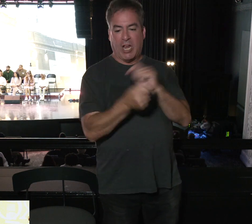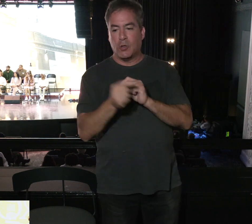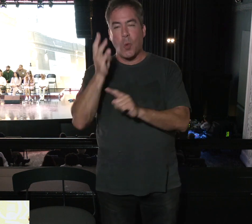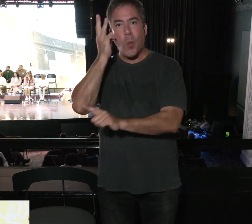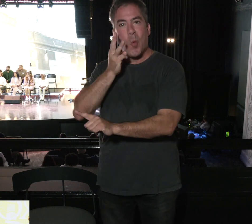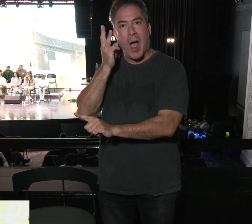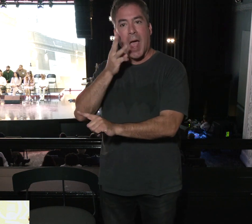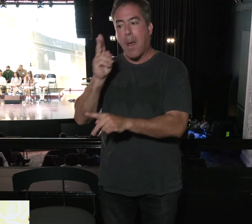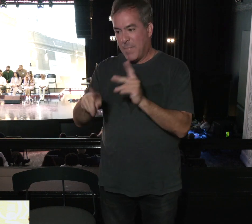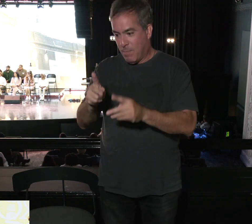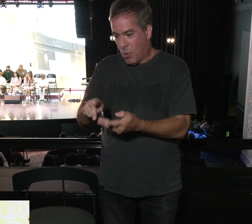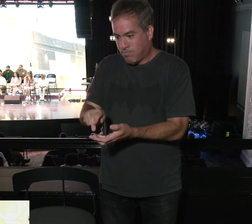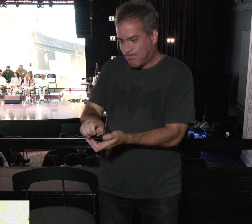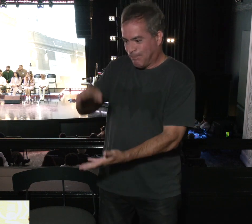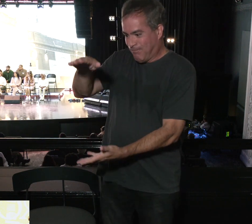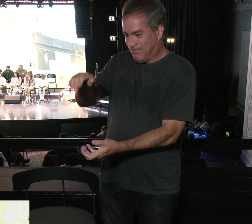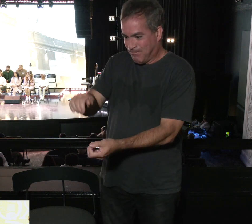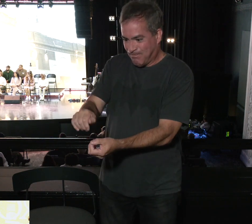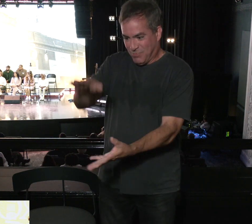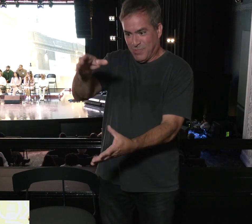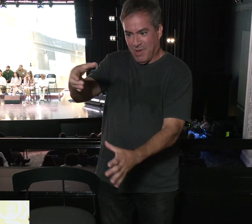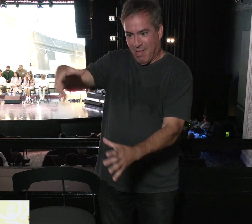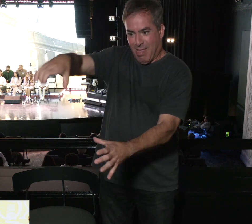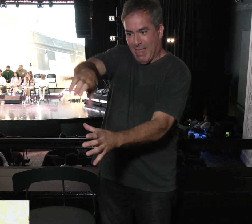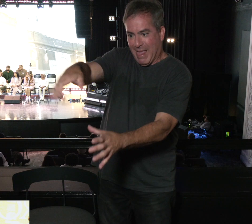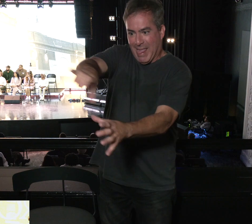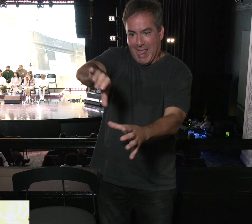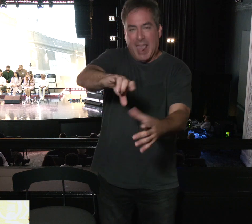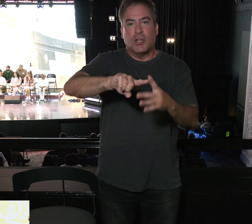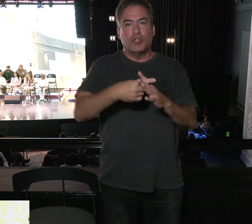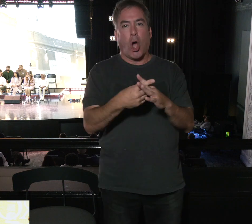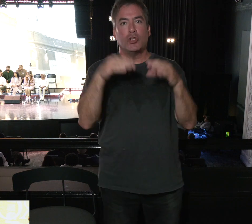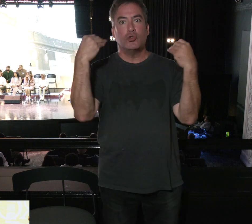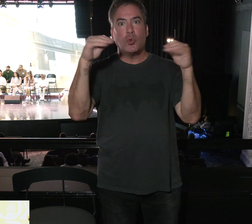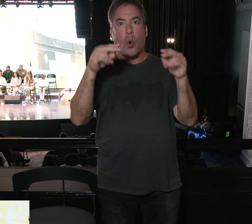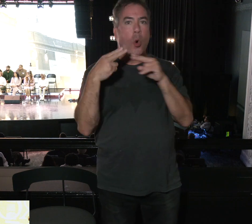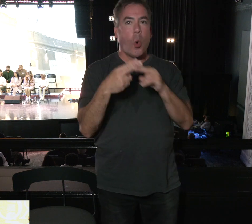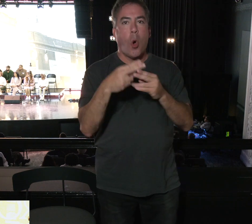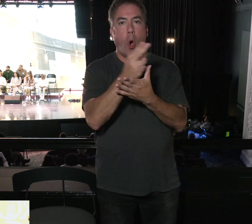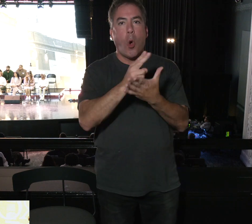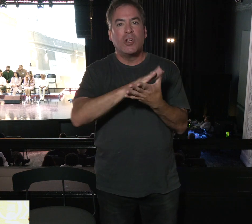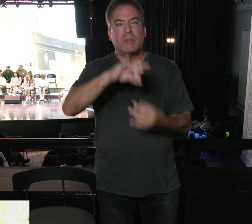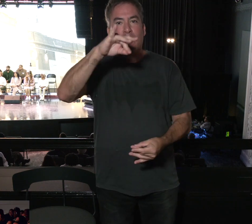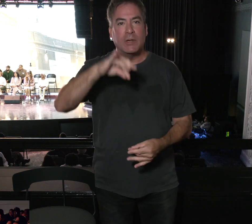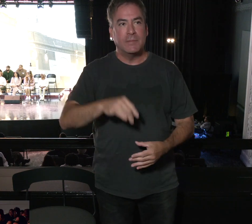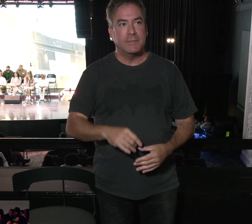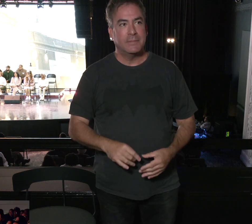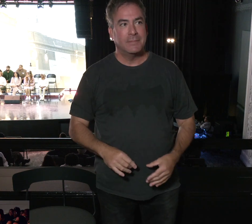some people actually bottled that wine and started their own store, and they called it Holy Spirits.